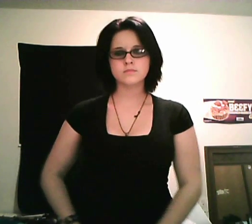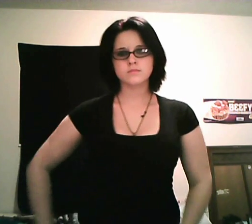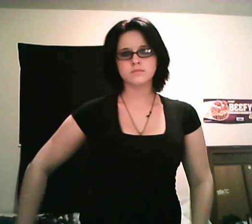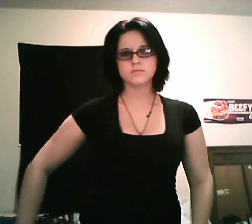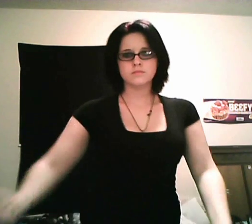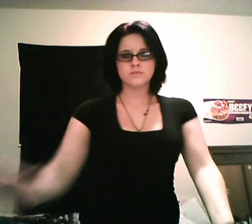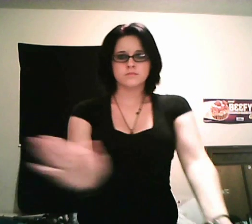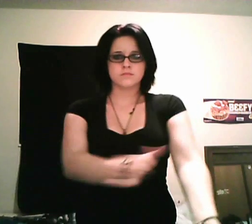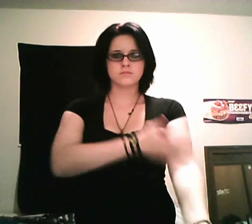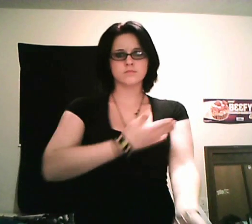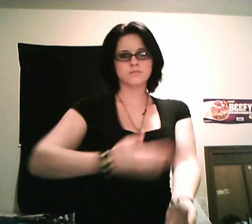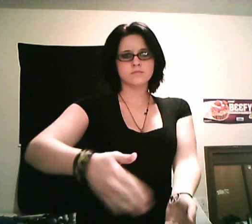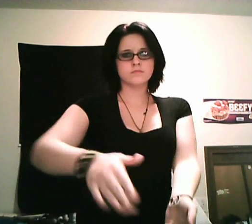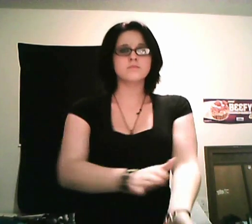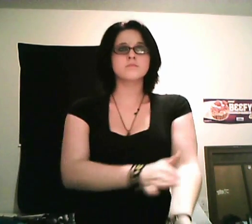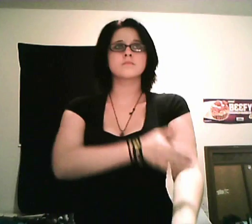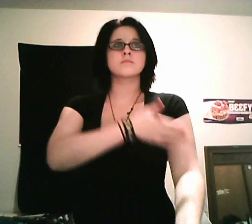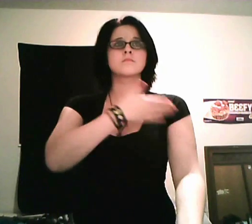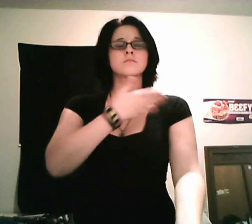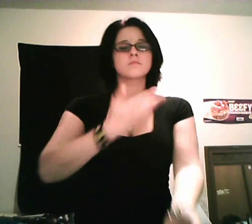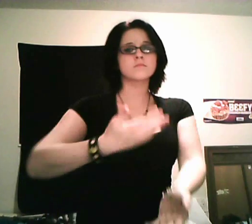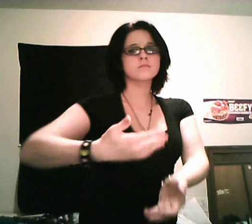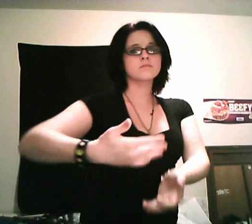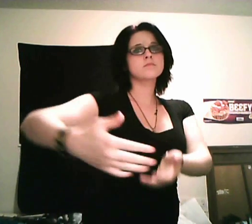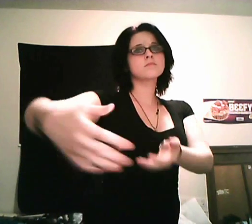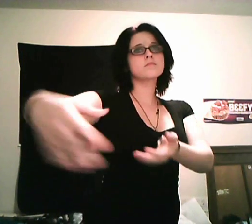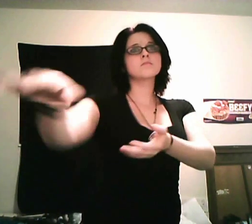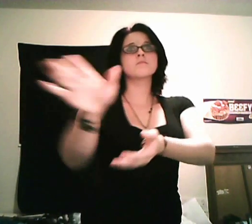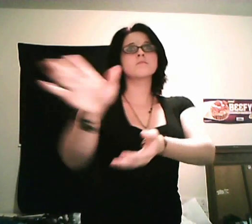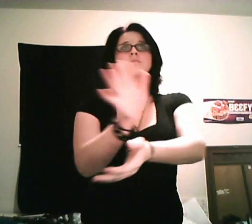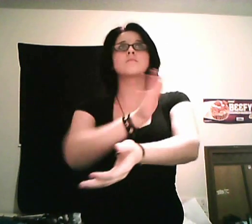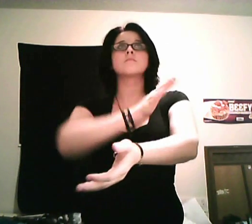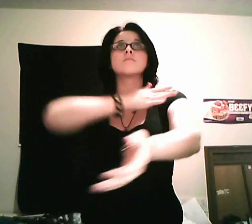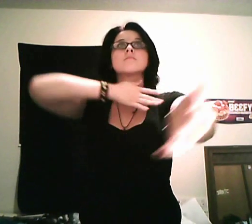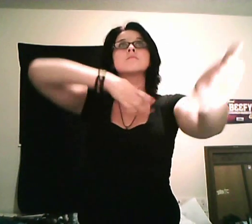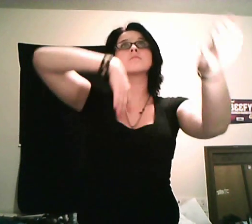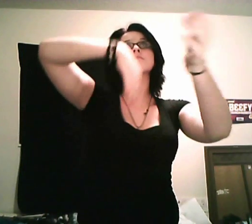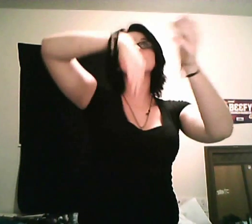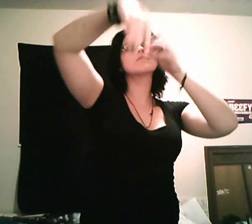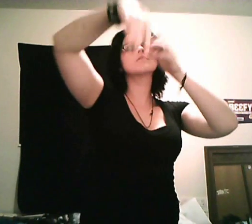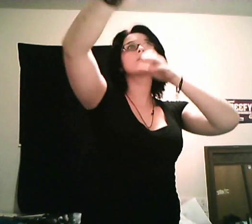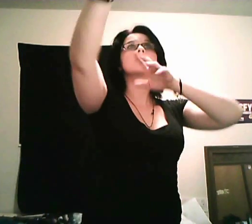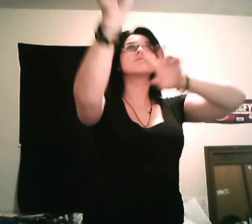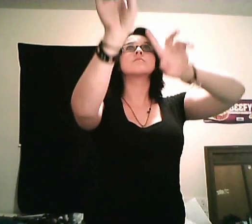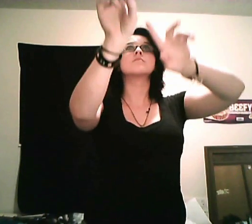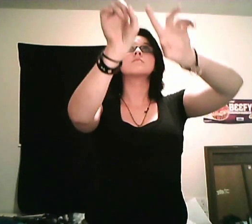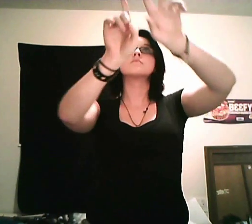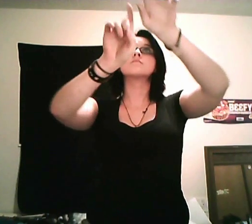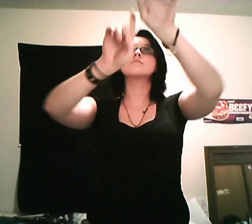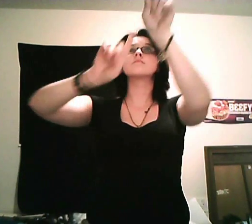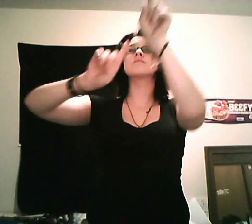Sing to me the song of the stars